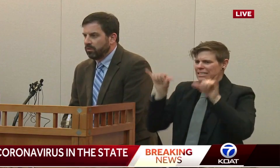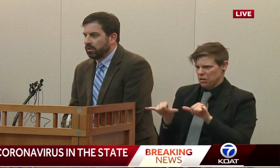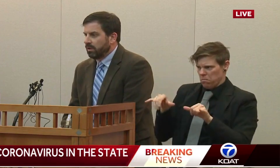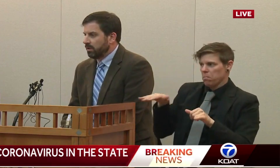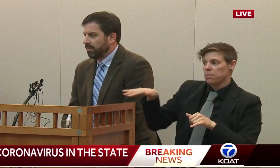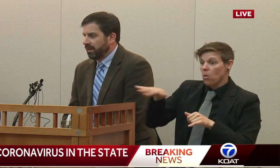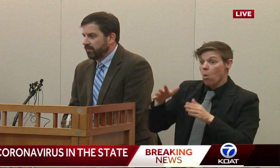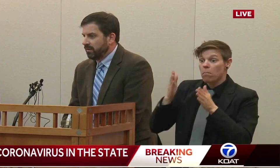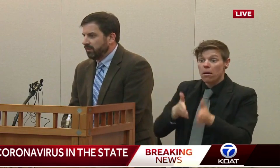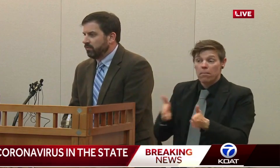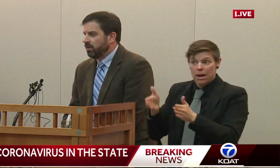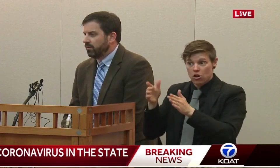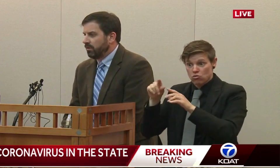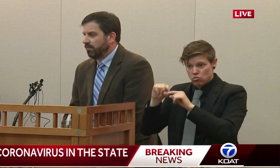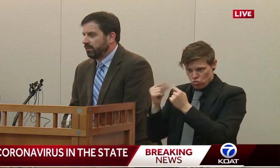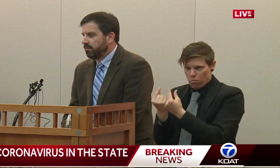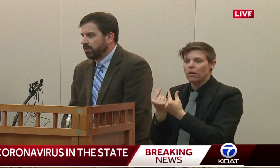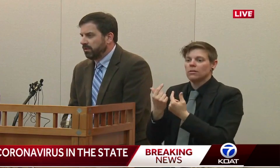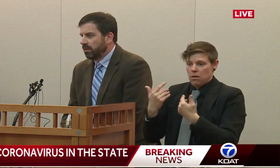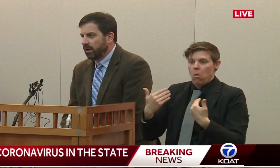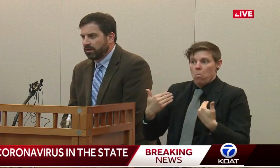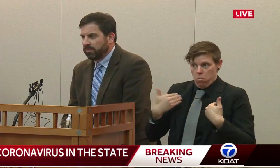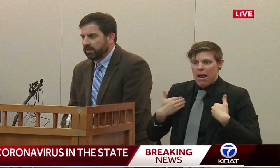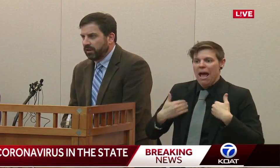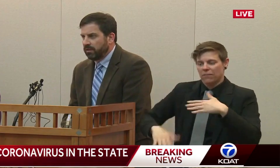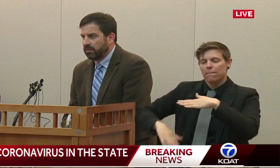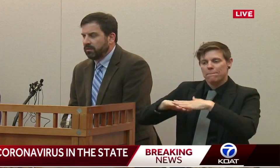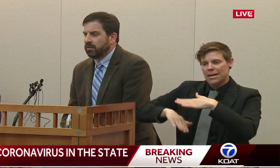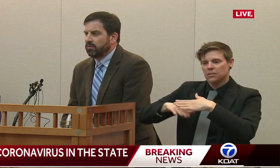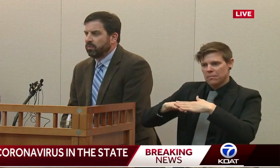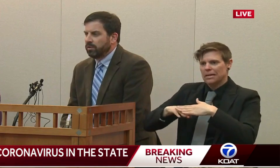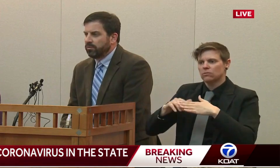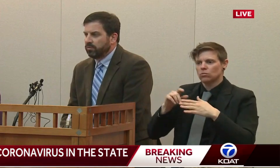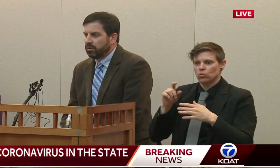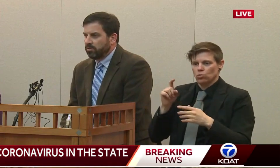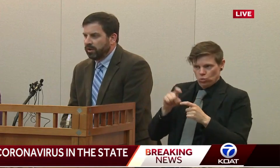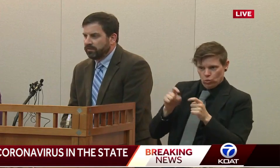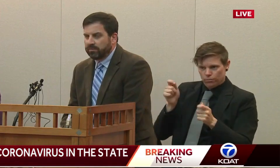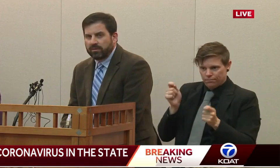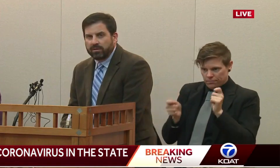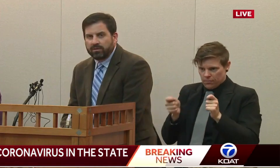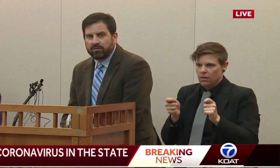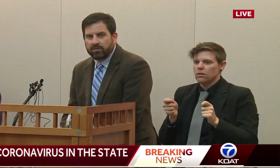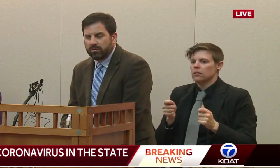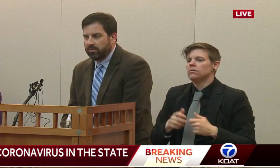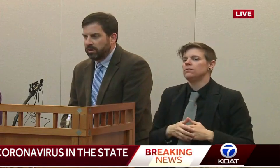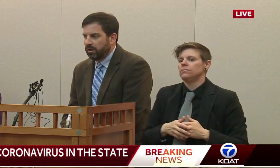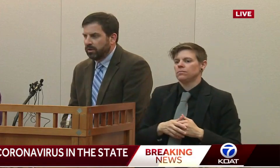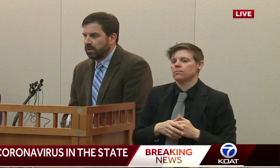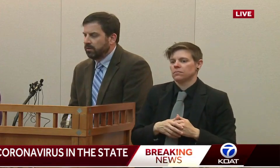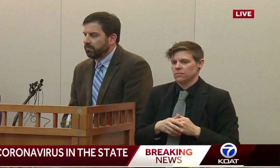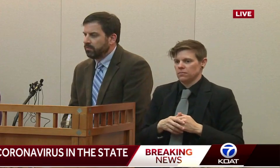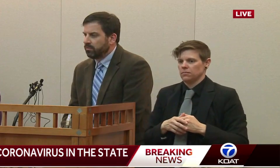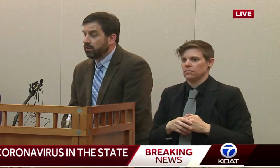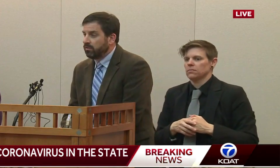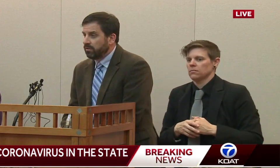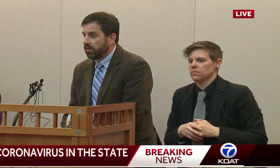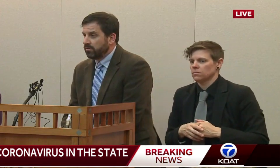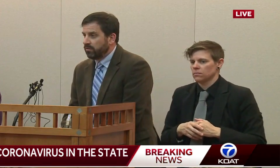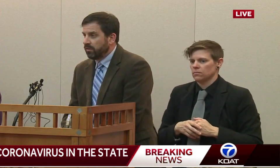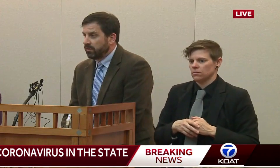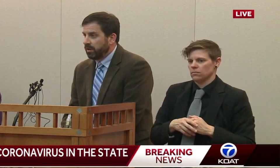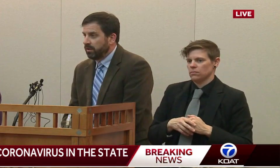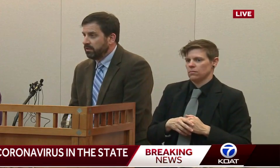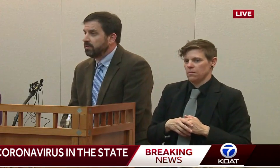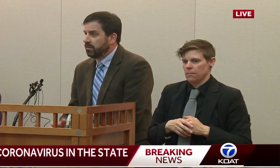to know our capacity. And we also have the ability to augment that with requests to the Strategic